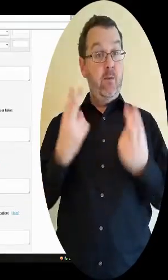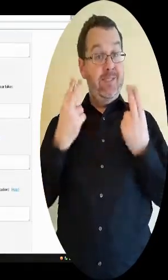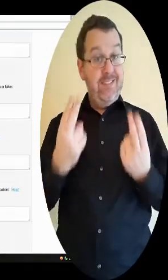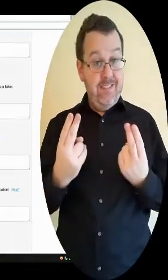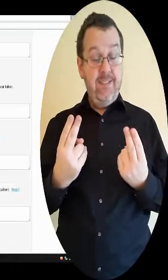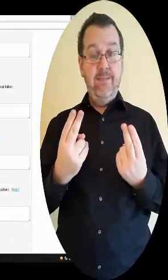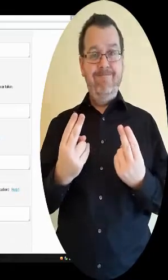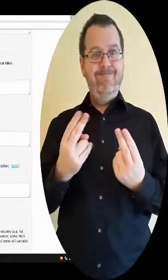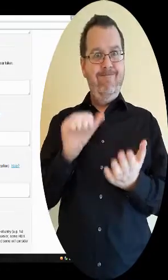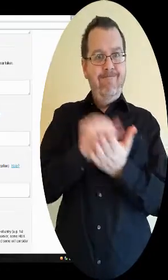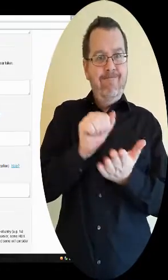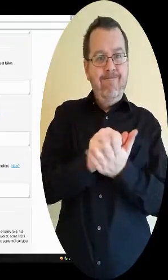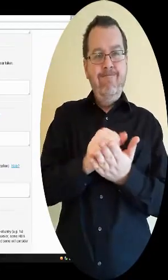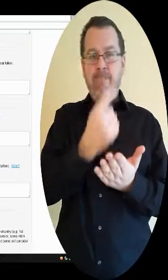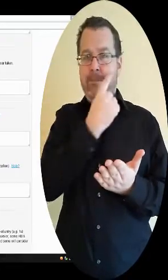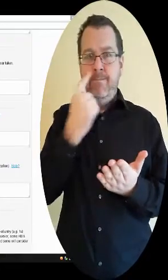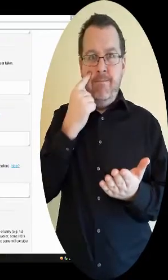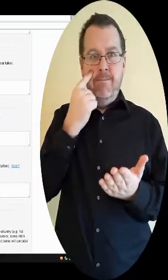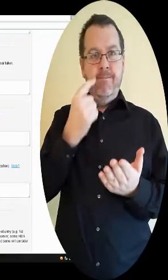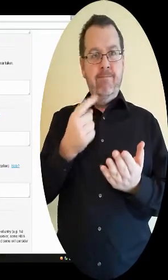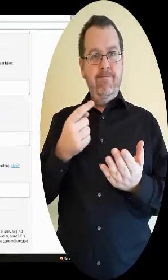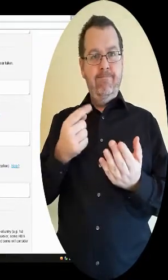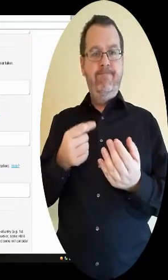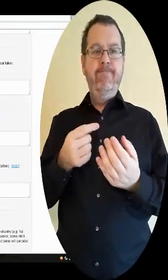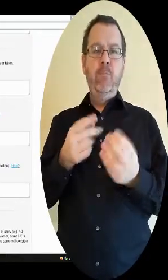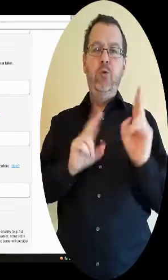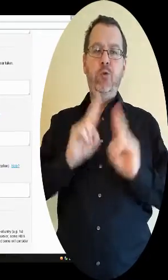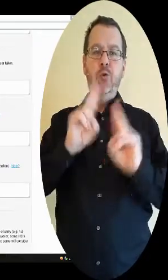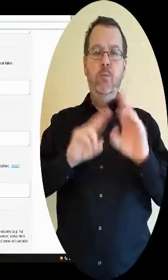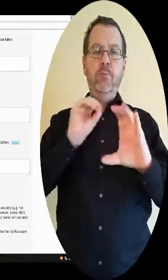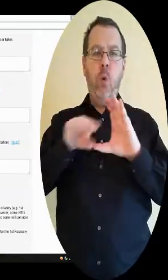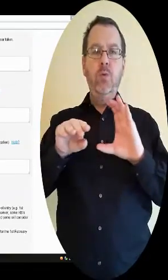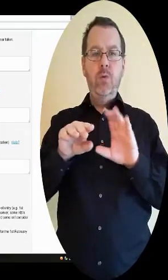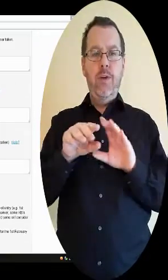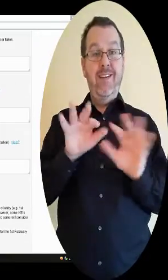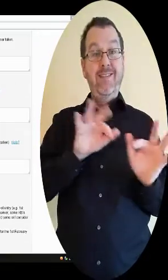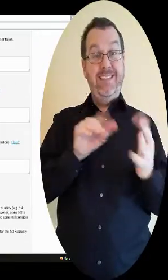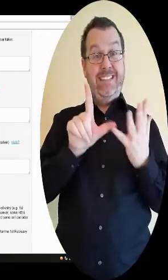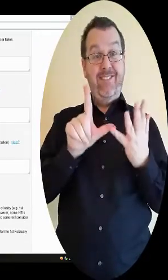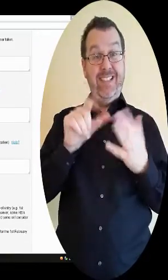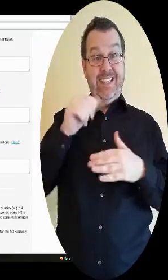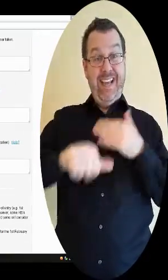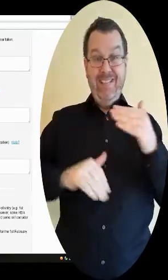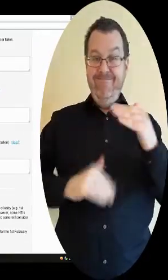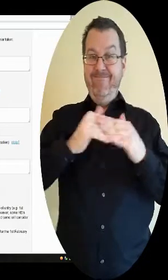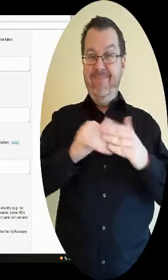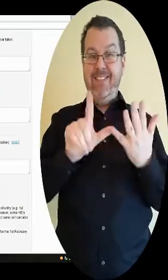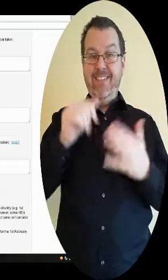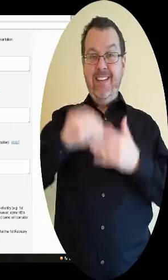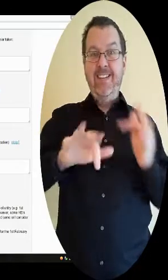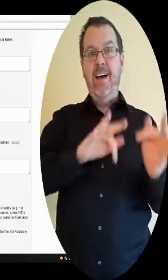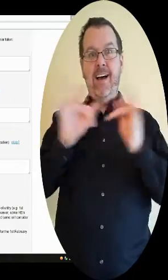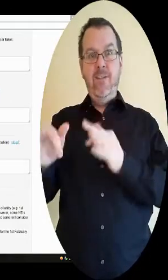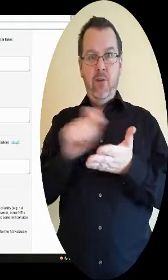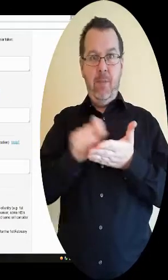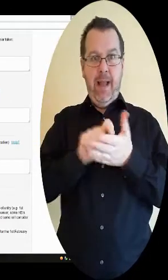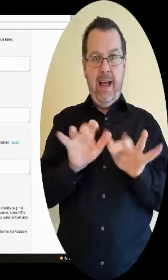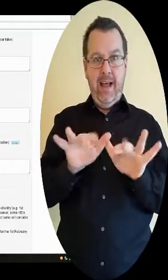required, post the supporting documentation to CAO within seven days of completing your application.